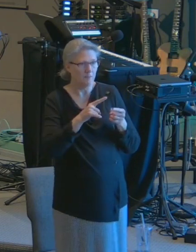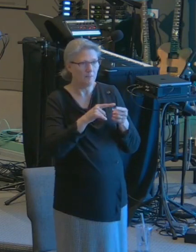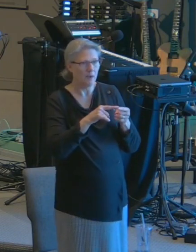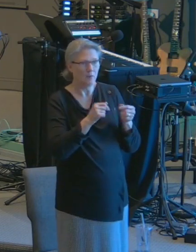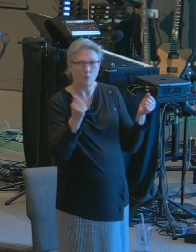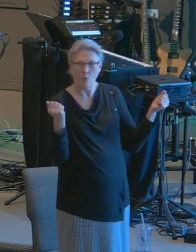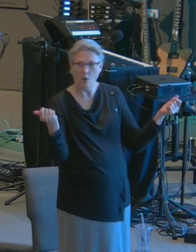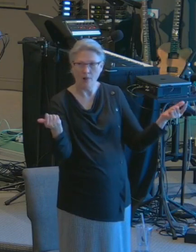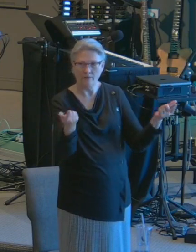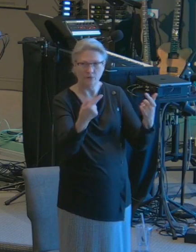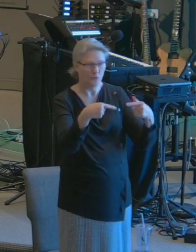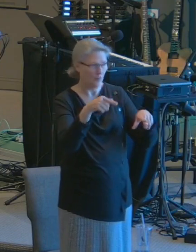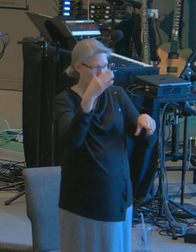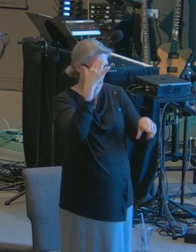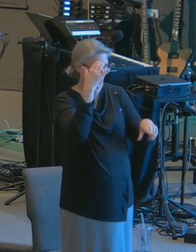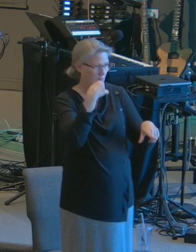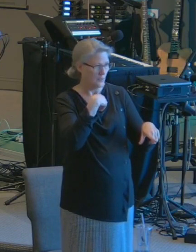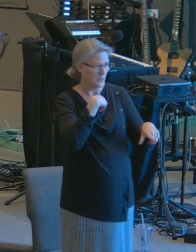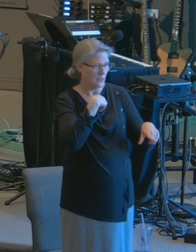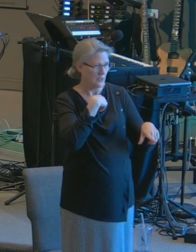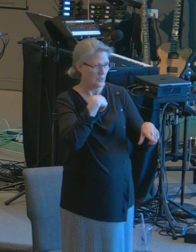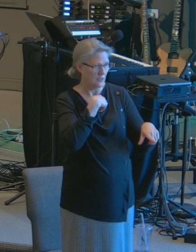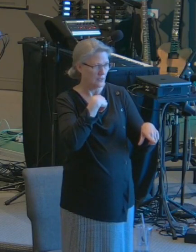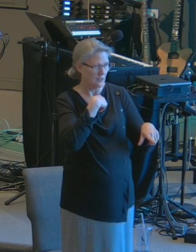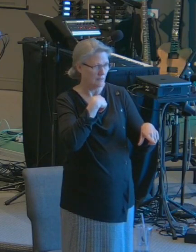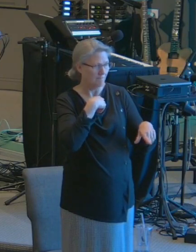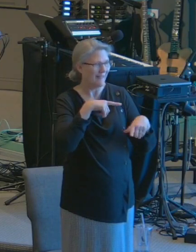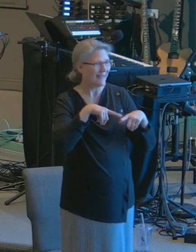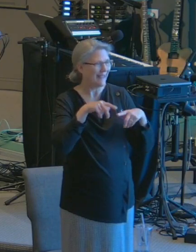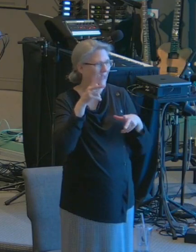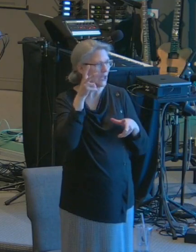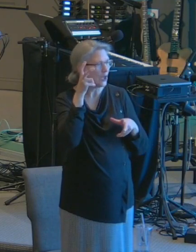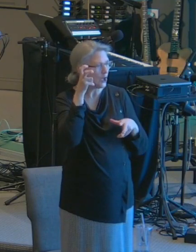All of you that know me know that I cannot hear.